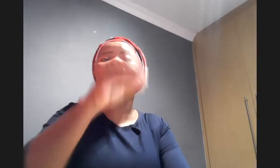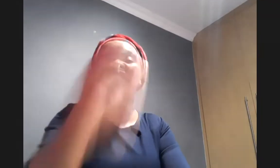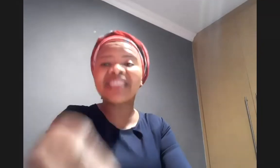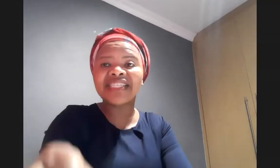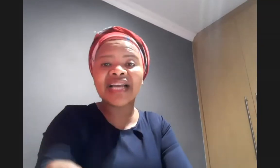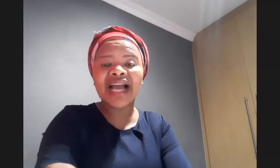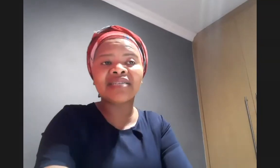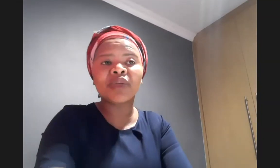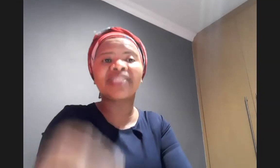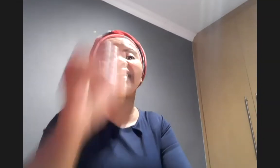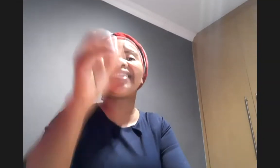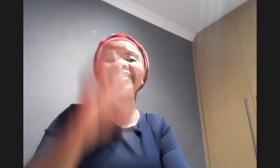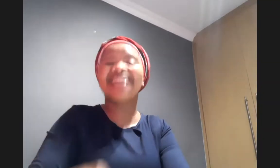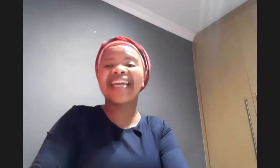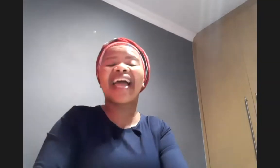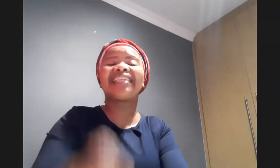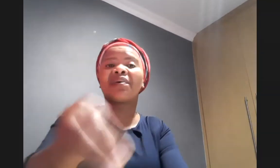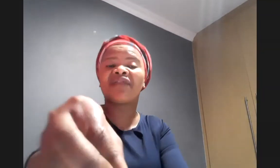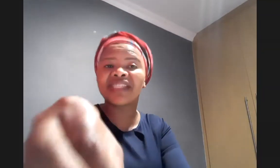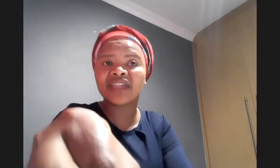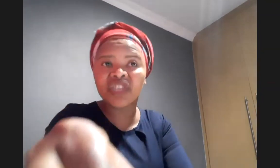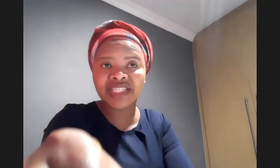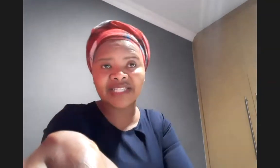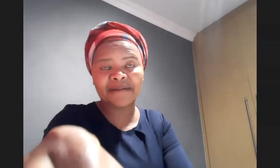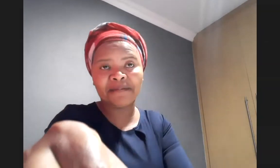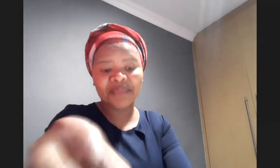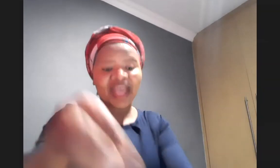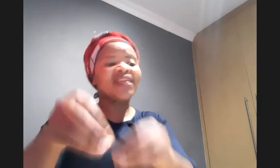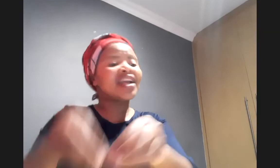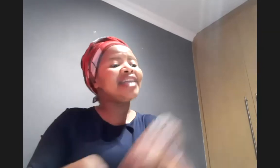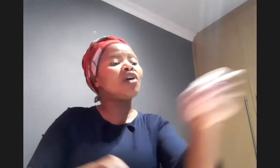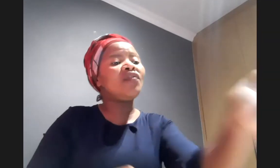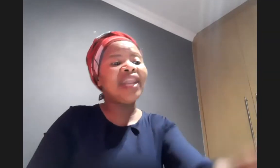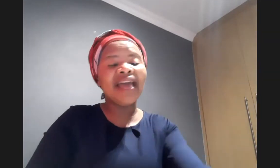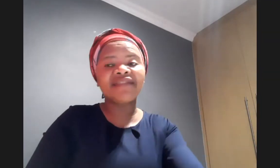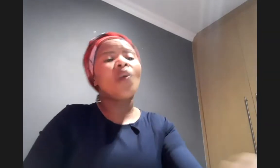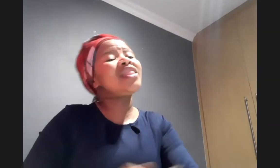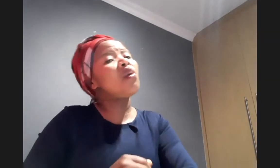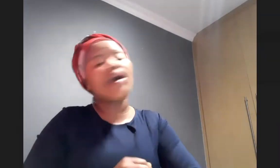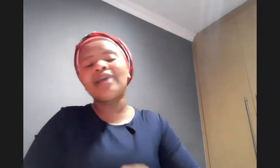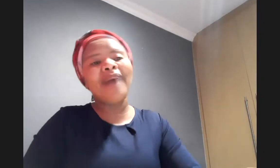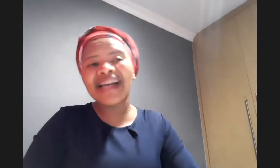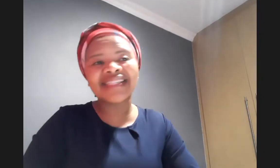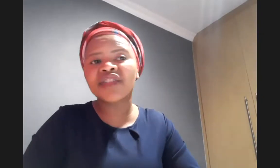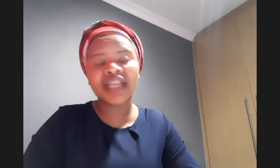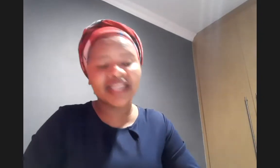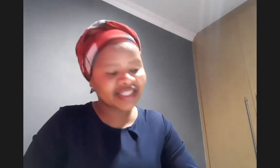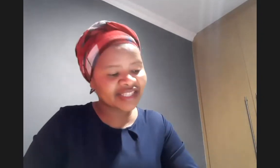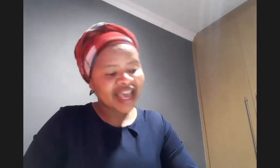were visiting the guys in prison they didn't realize that they were visiting jesus the guys on the left when they're walking past the street kids the